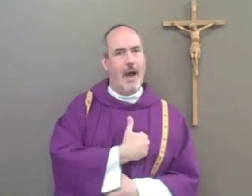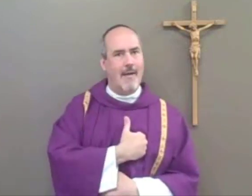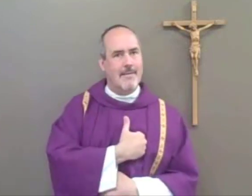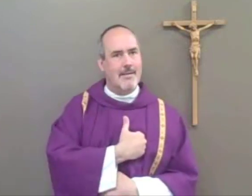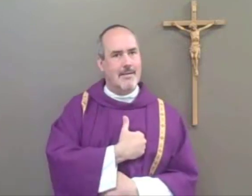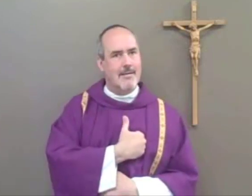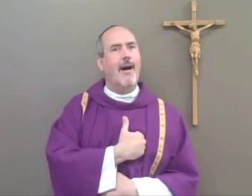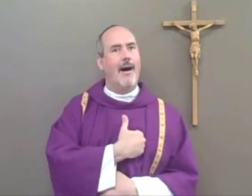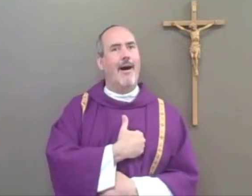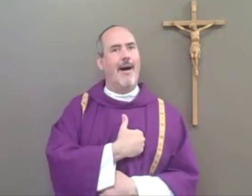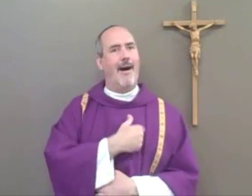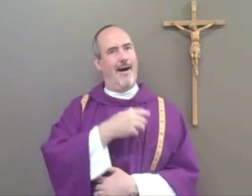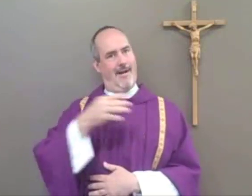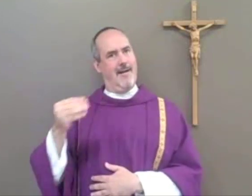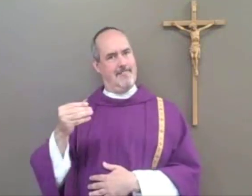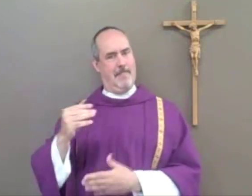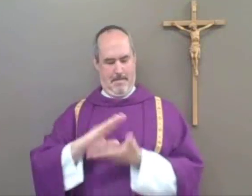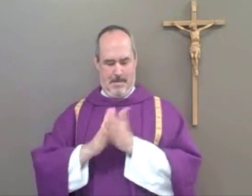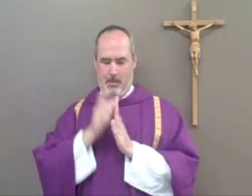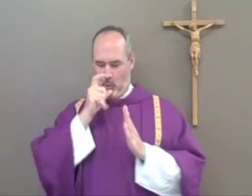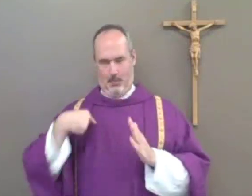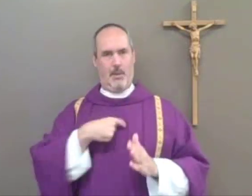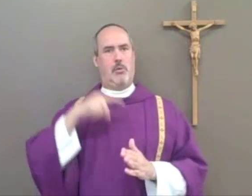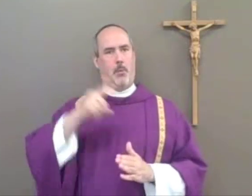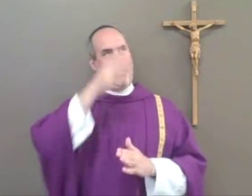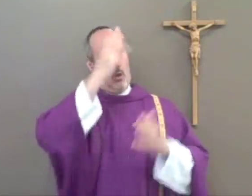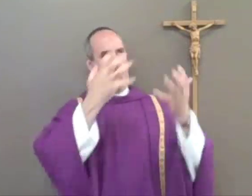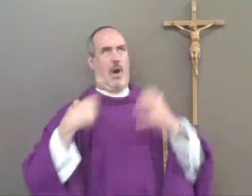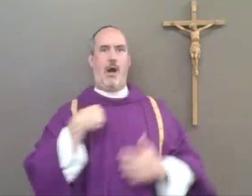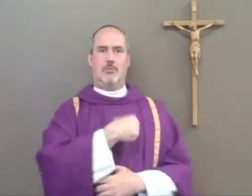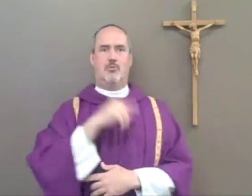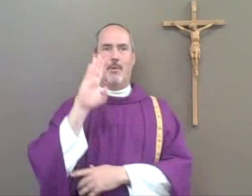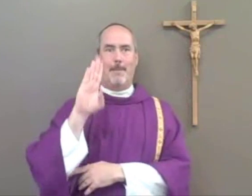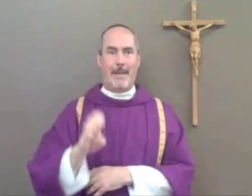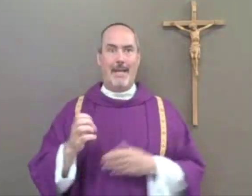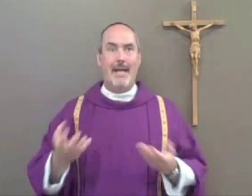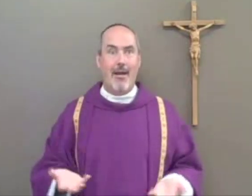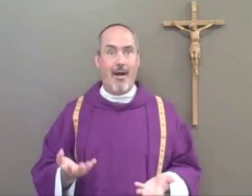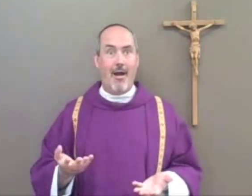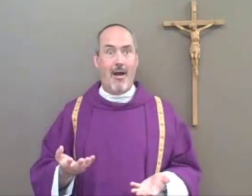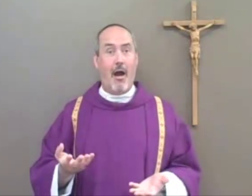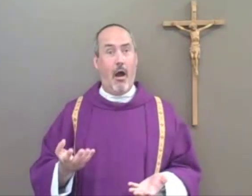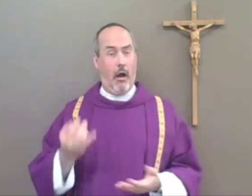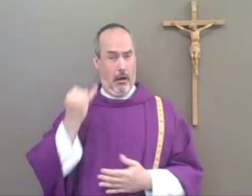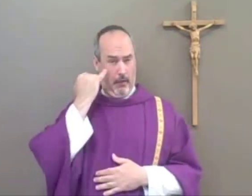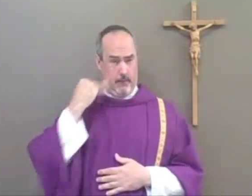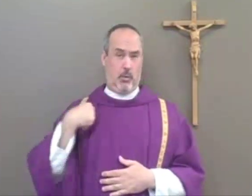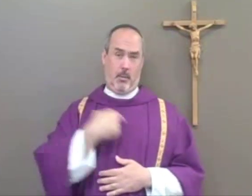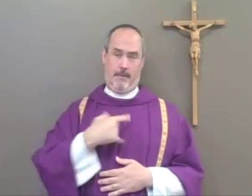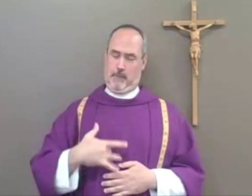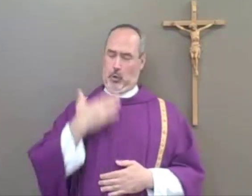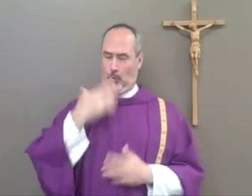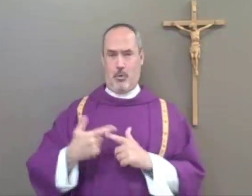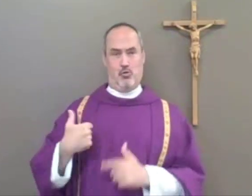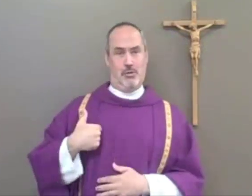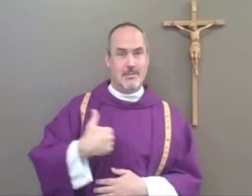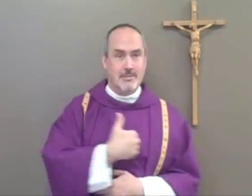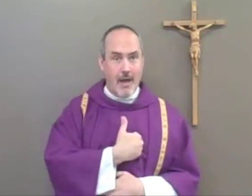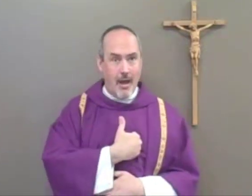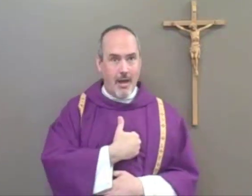and we have to feel good about ourselves, and we have to be who God planned for us to be. If